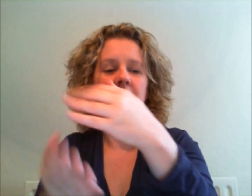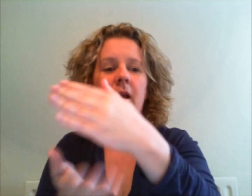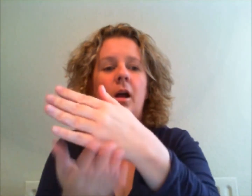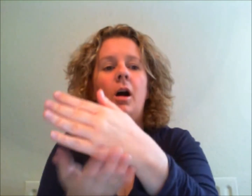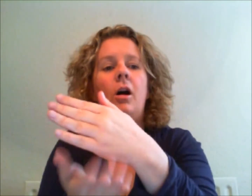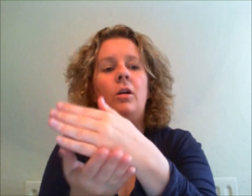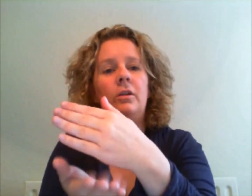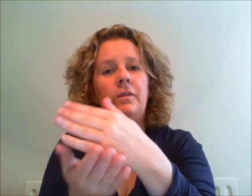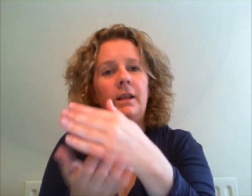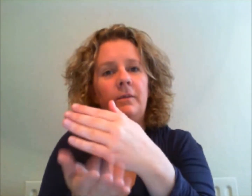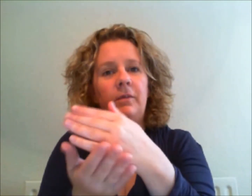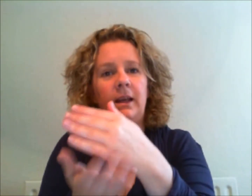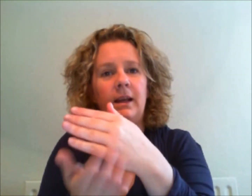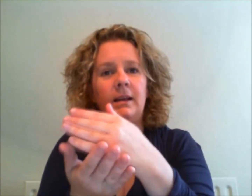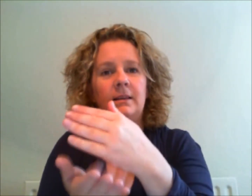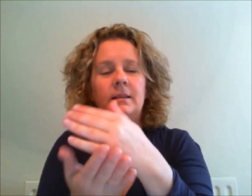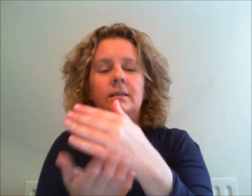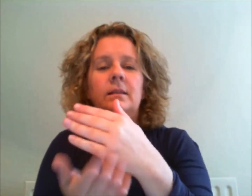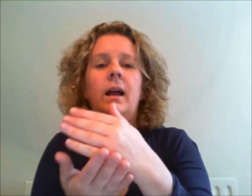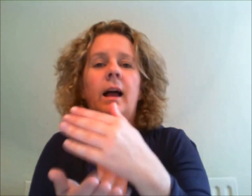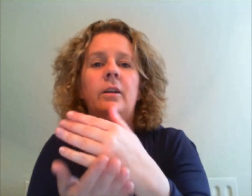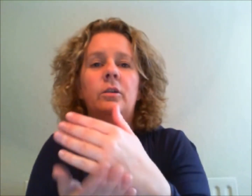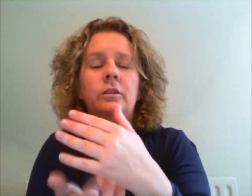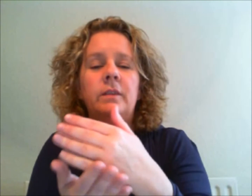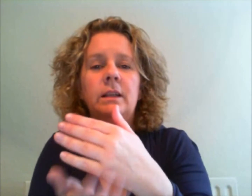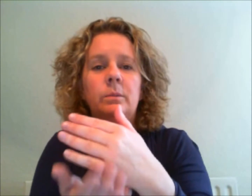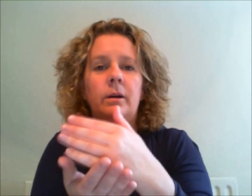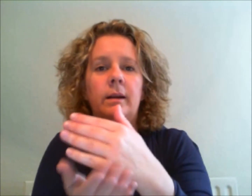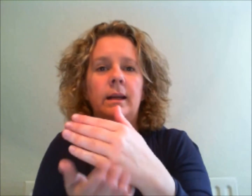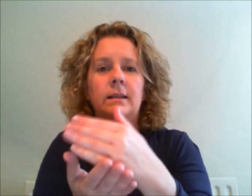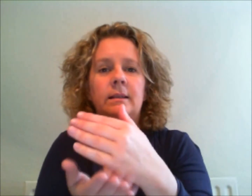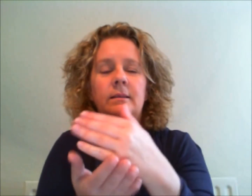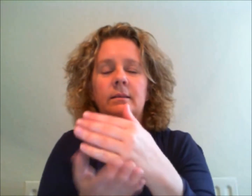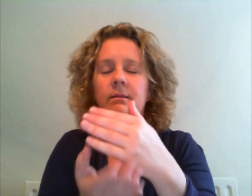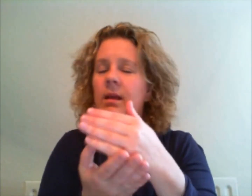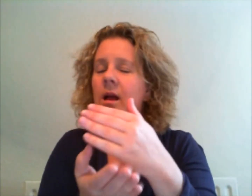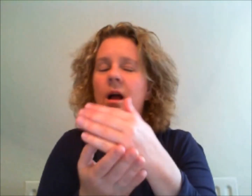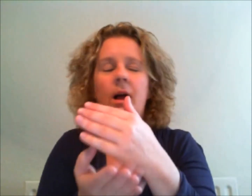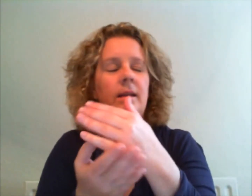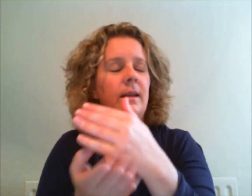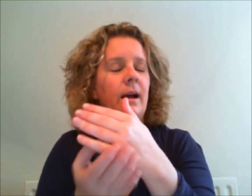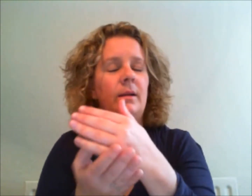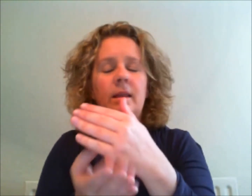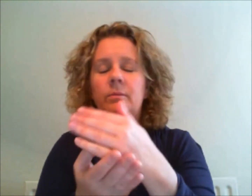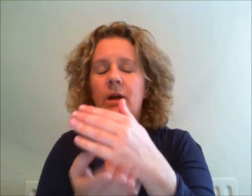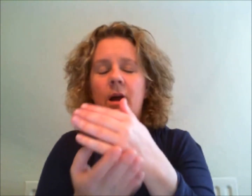all of these fears and all of these worries and now let them go